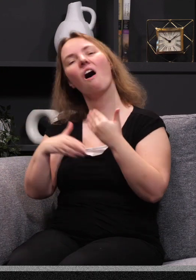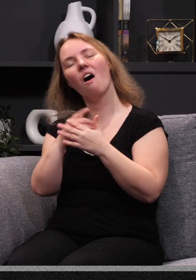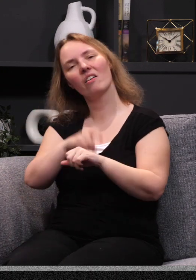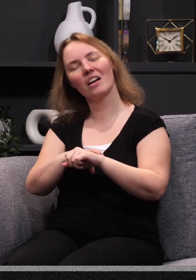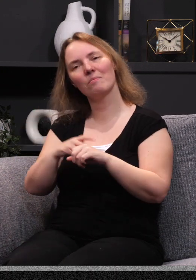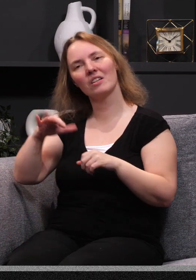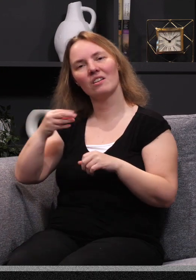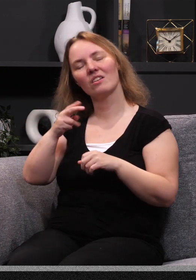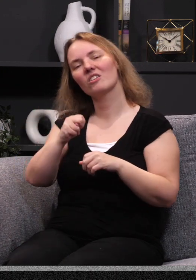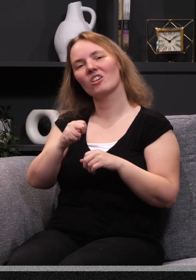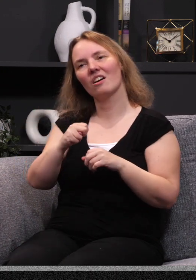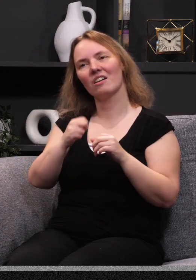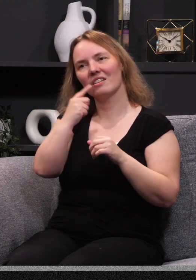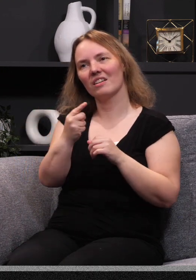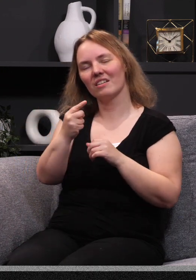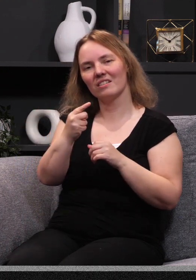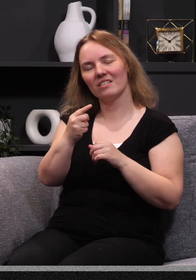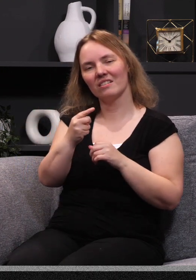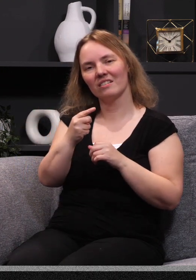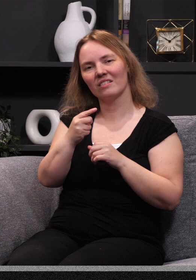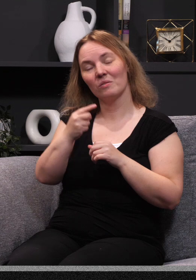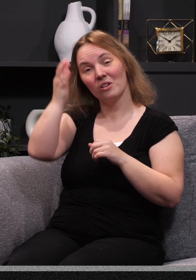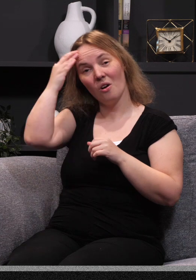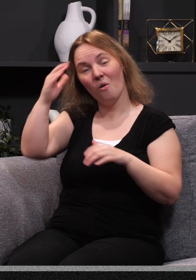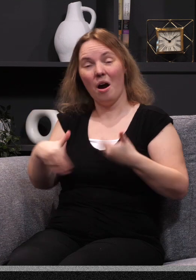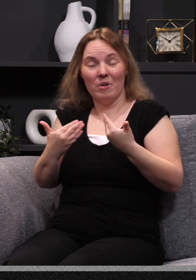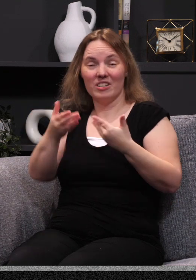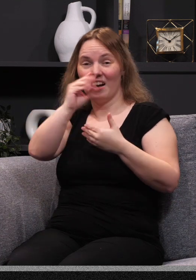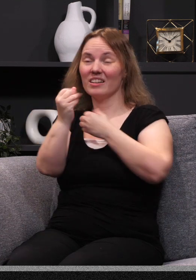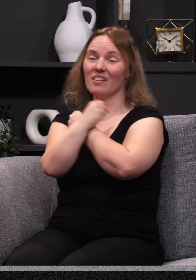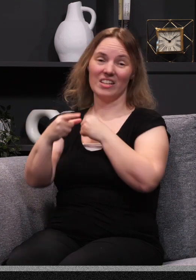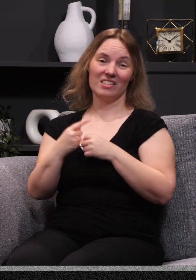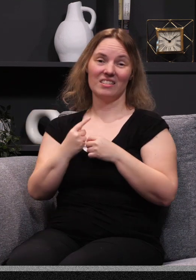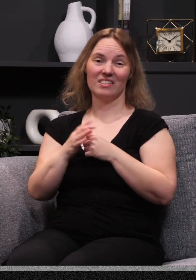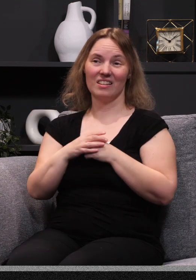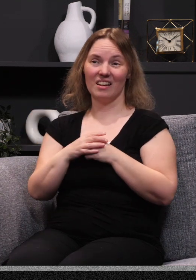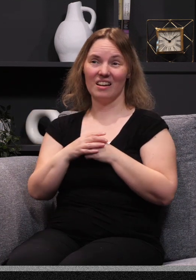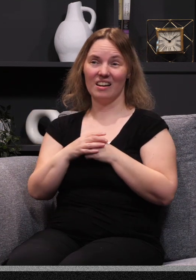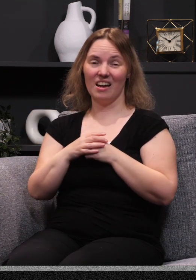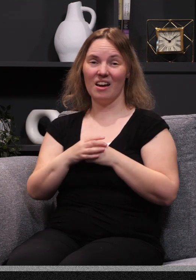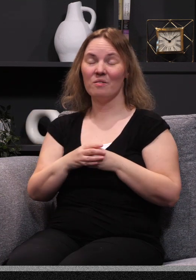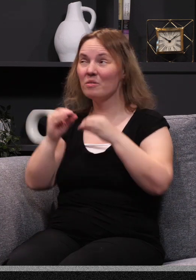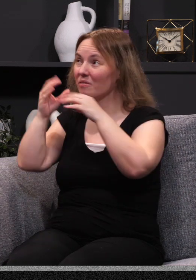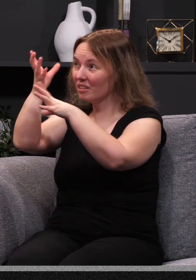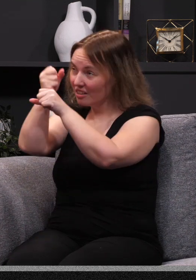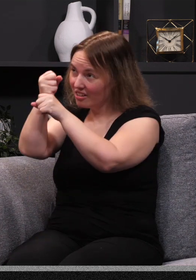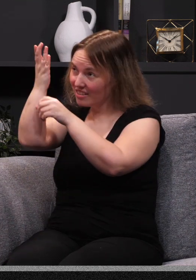times. The Bible says in 1 John 4, 16, we know how much God loves us, but this is the key part. And we have put